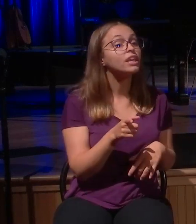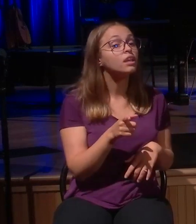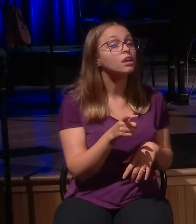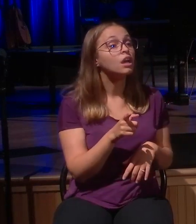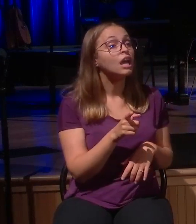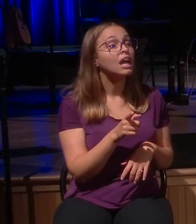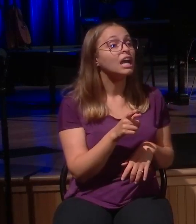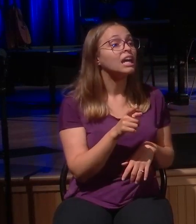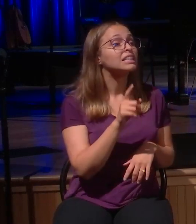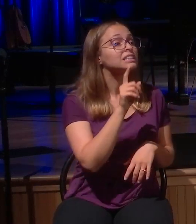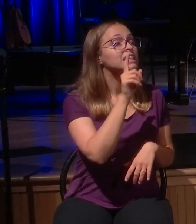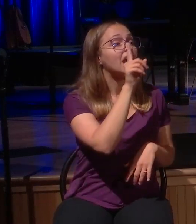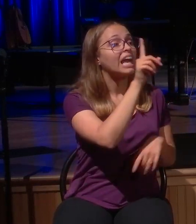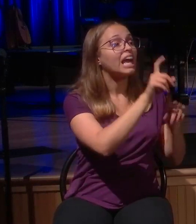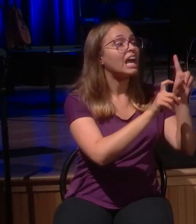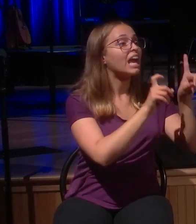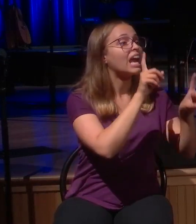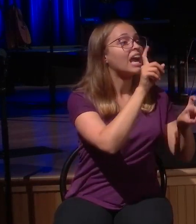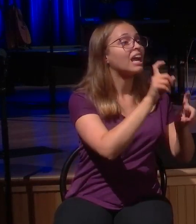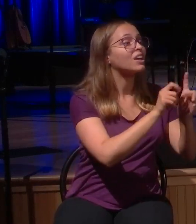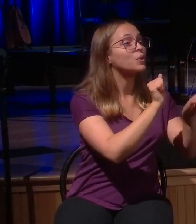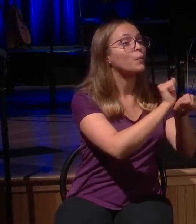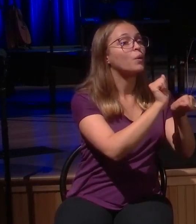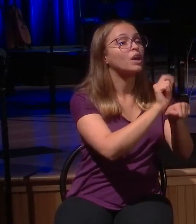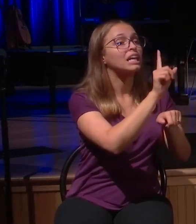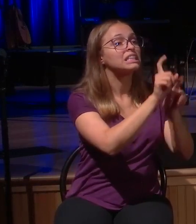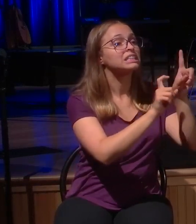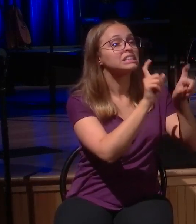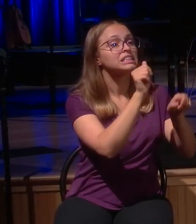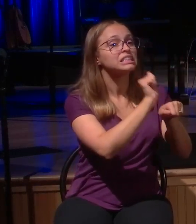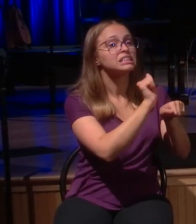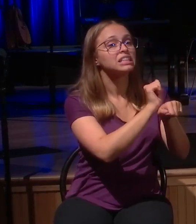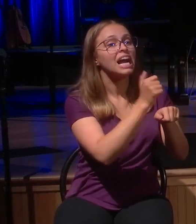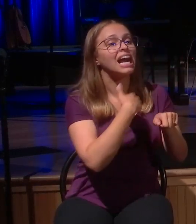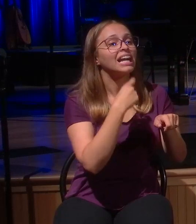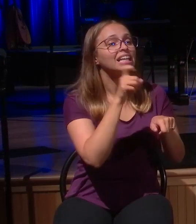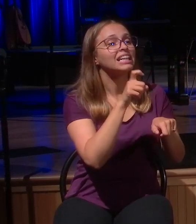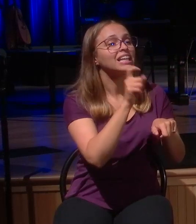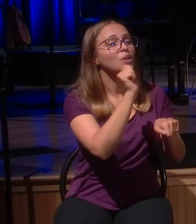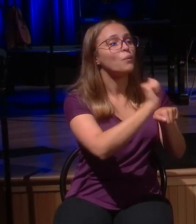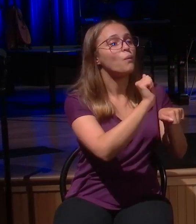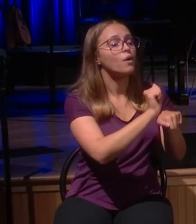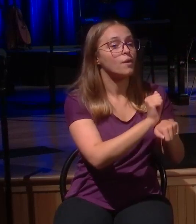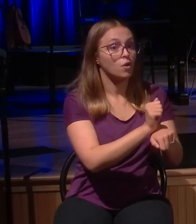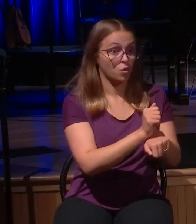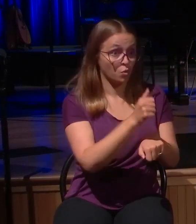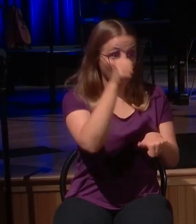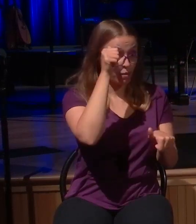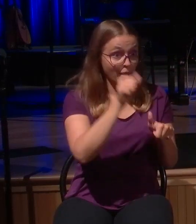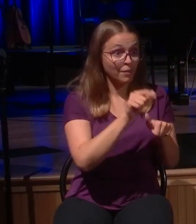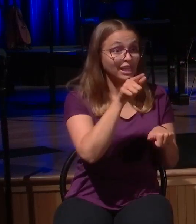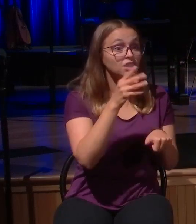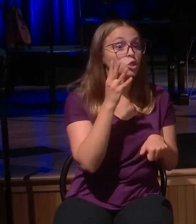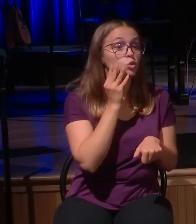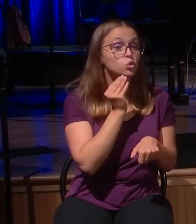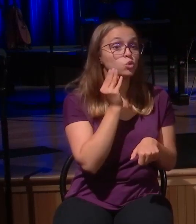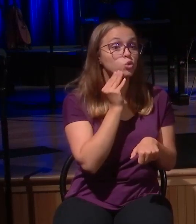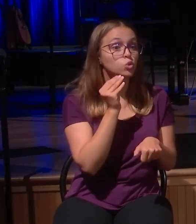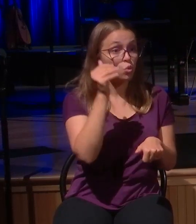that country. Remember, Jewish boy. Jewish boy. He goes out. He hires himself out to a citizen of that